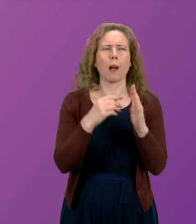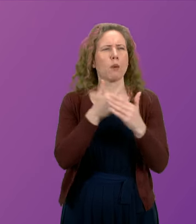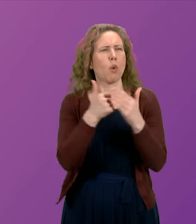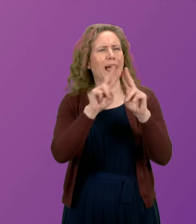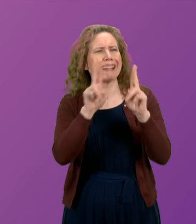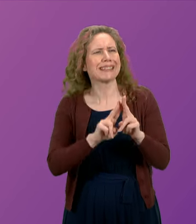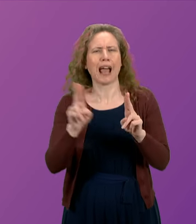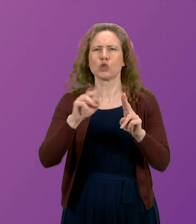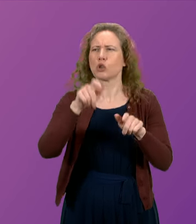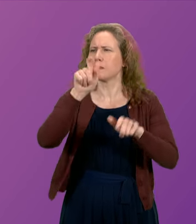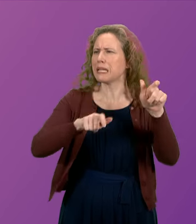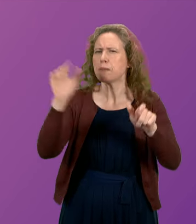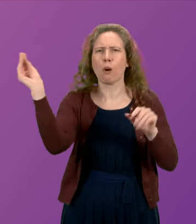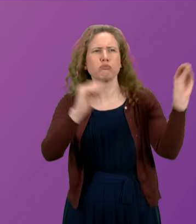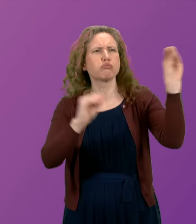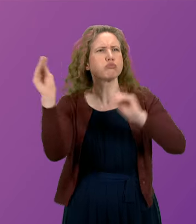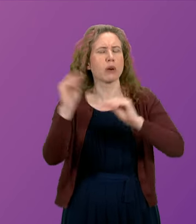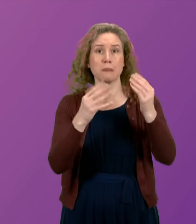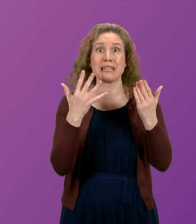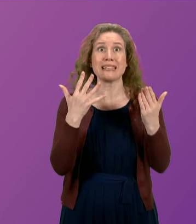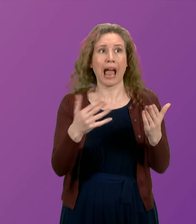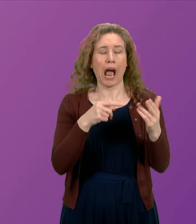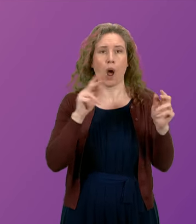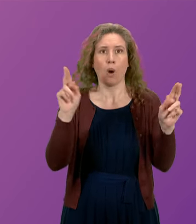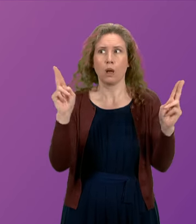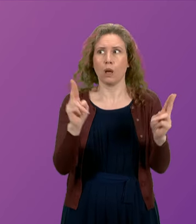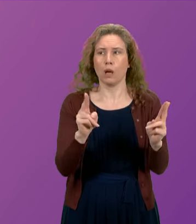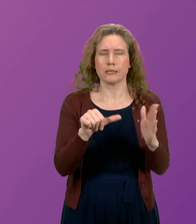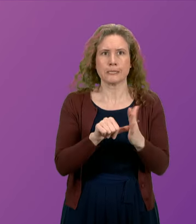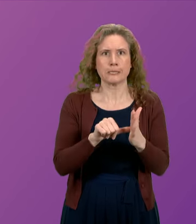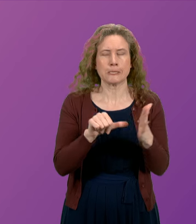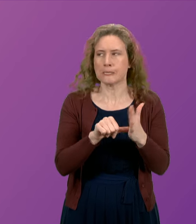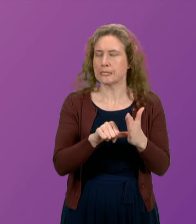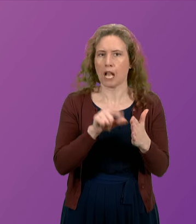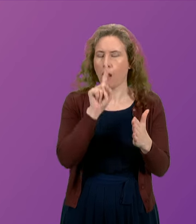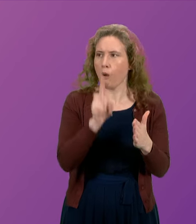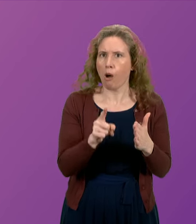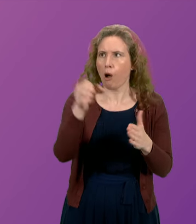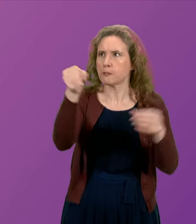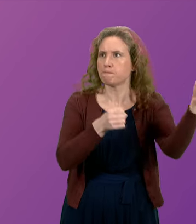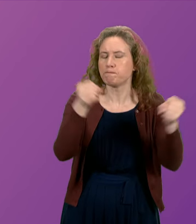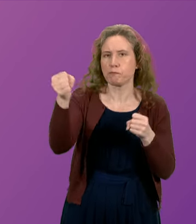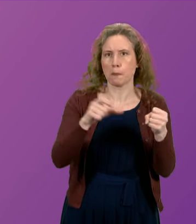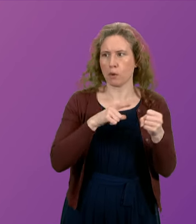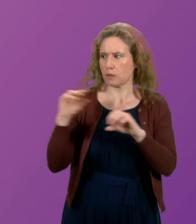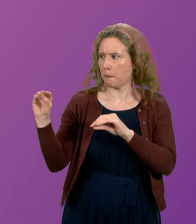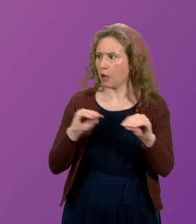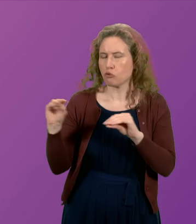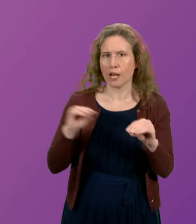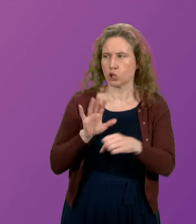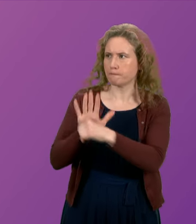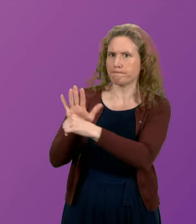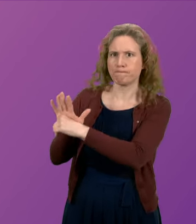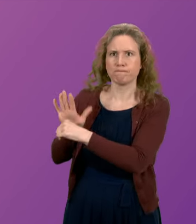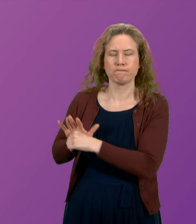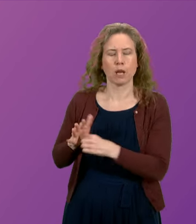institutions that are now finding their opportunities constrained by the approach to migration which is damaging to the